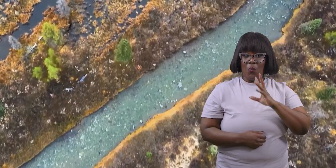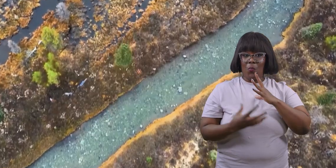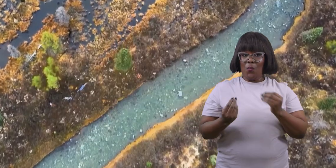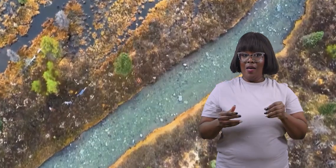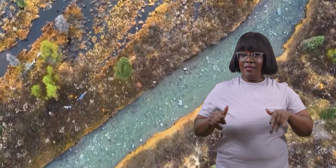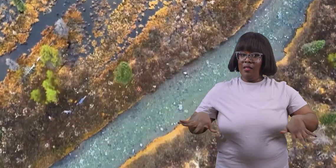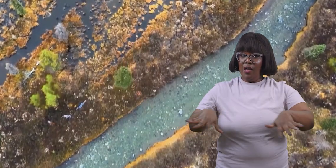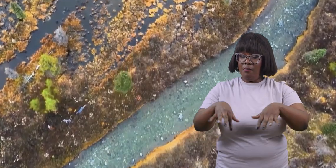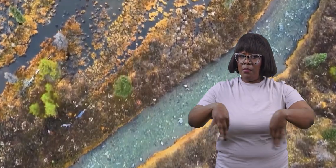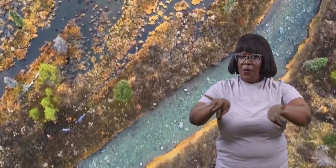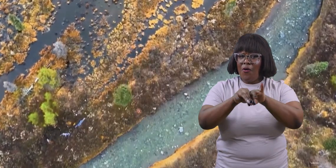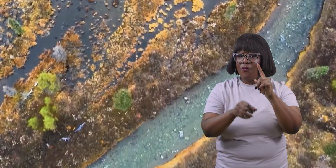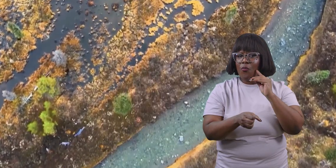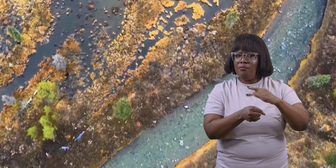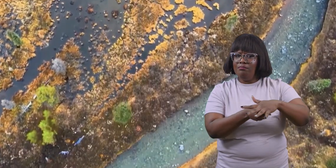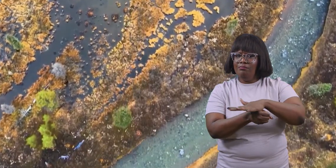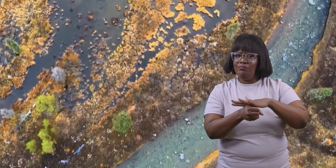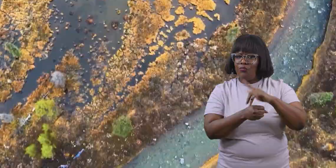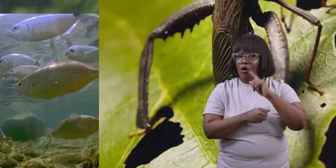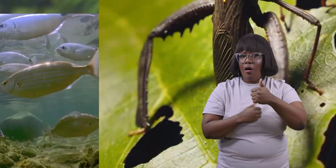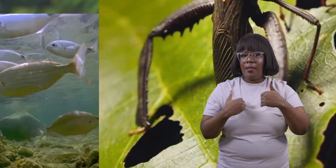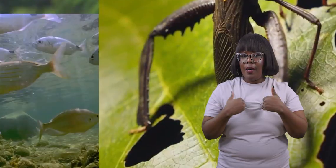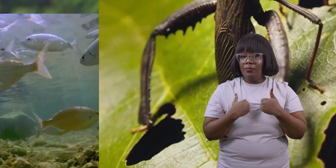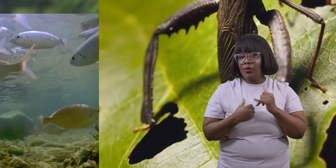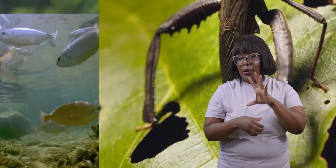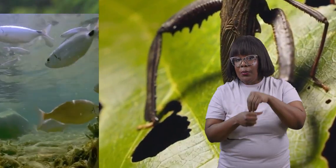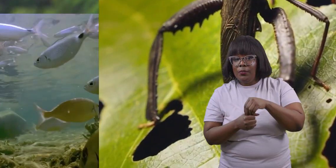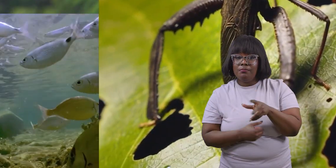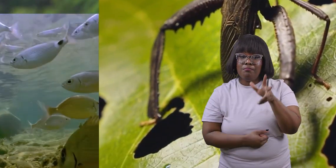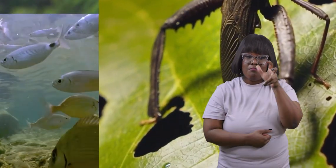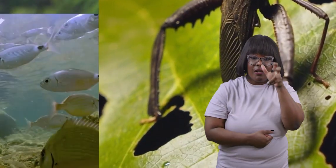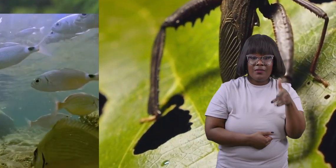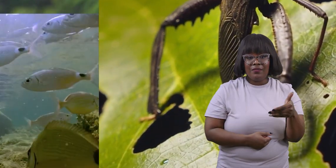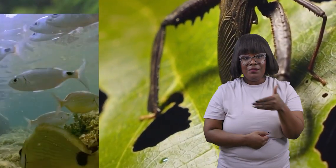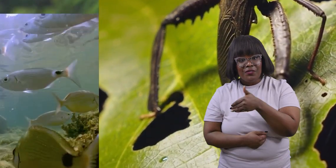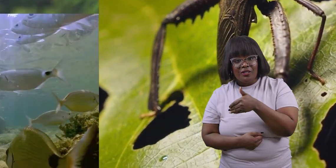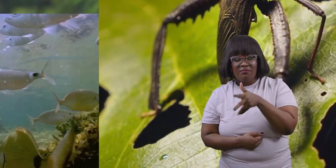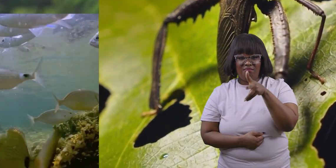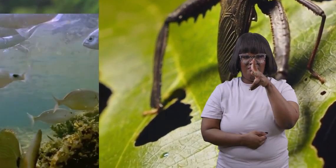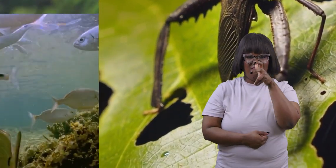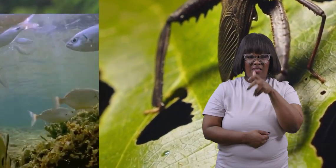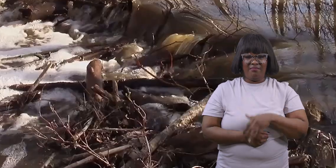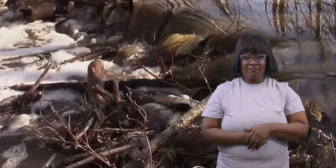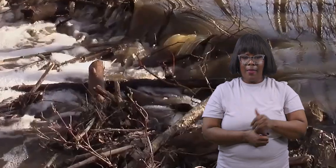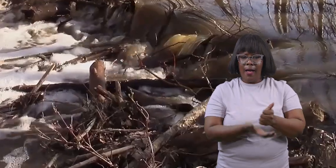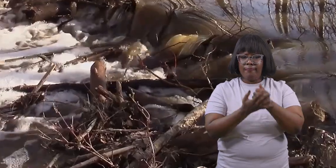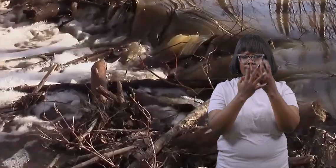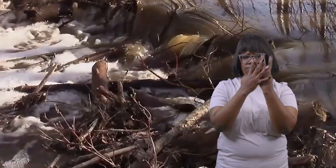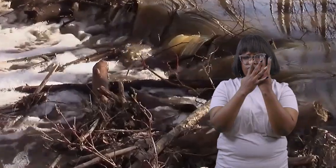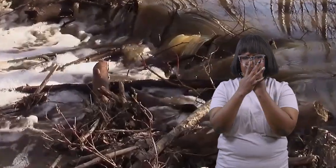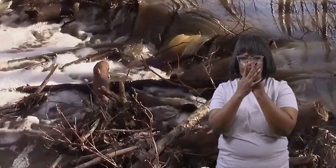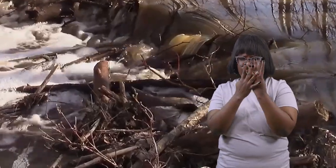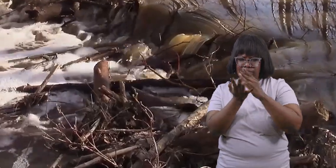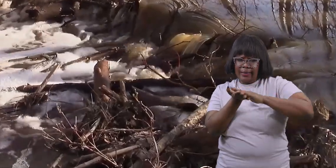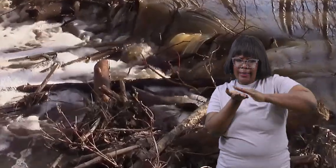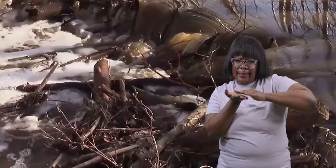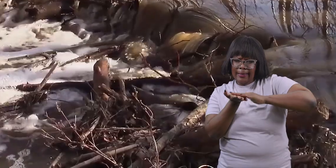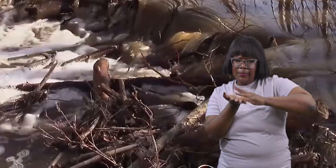are important habitats for many creatures including birds fish and insects they also help filter and clean the water that